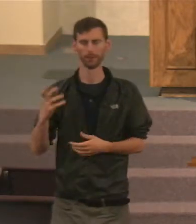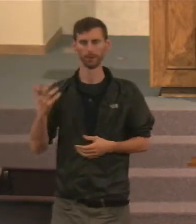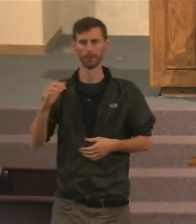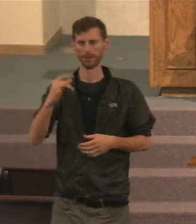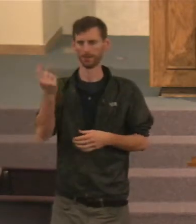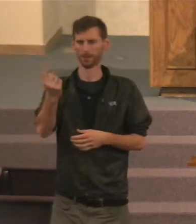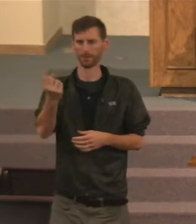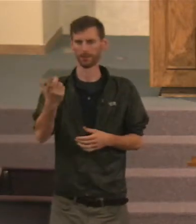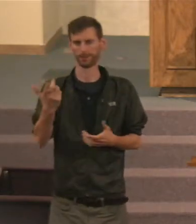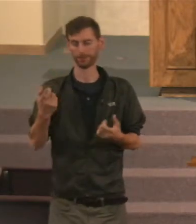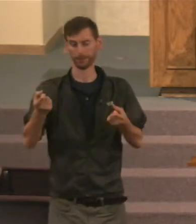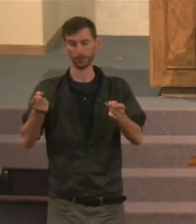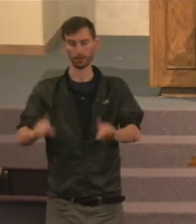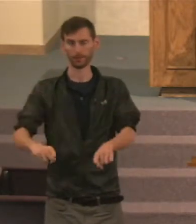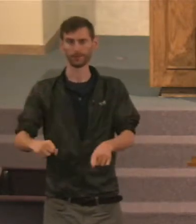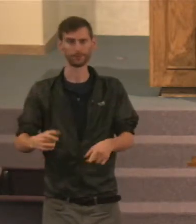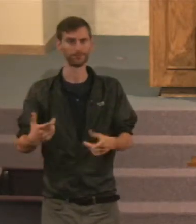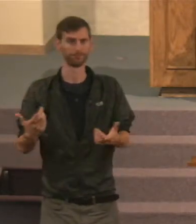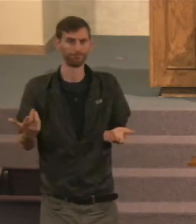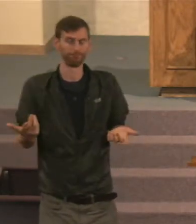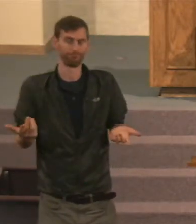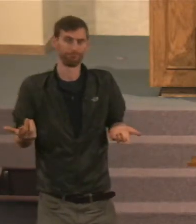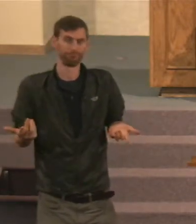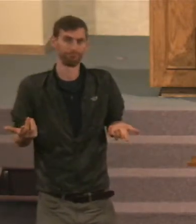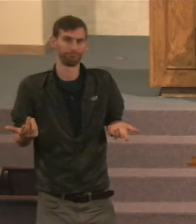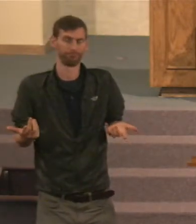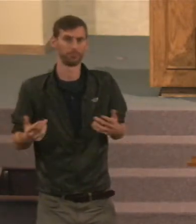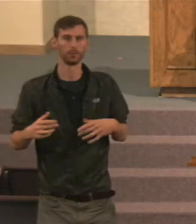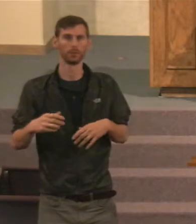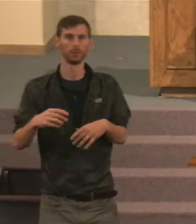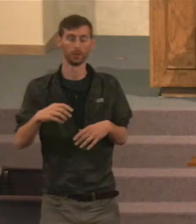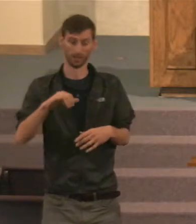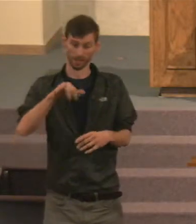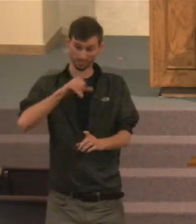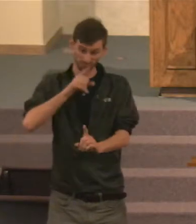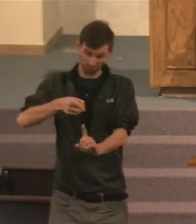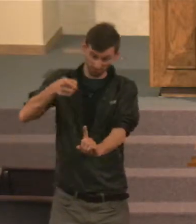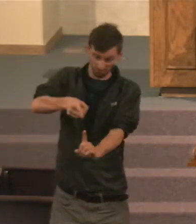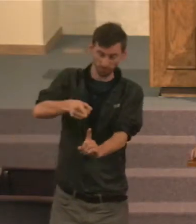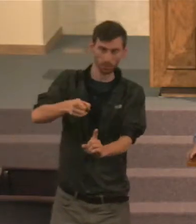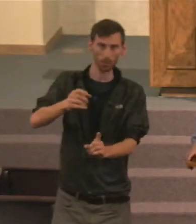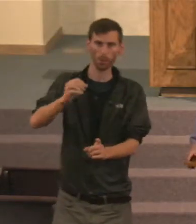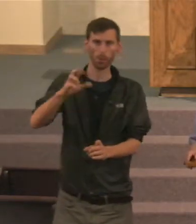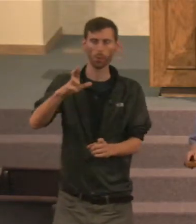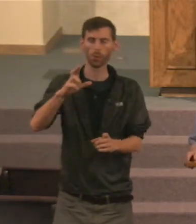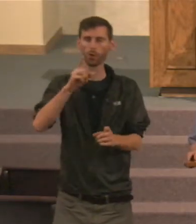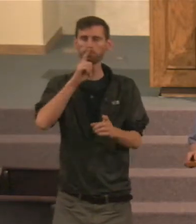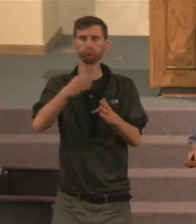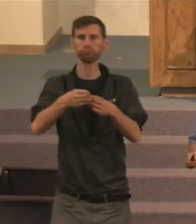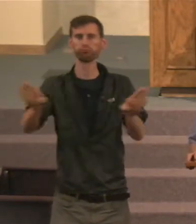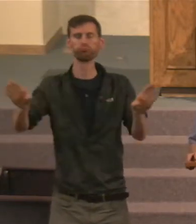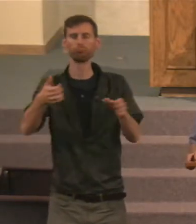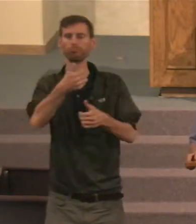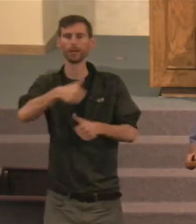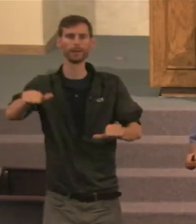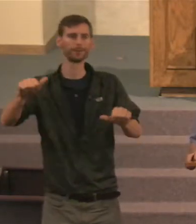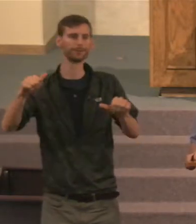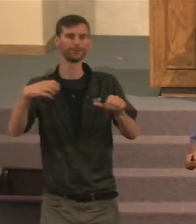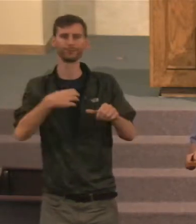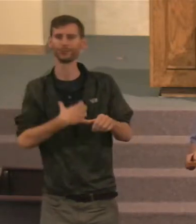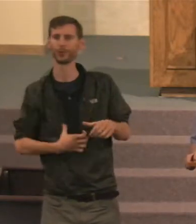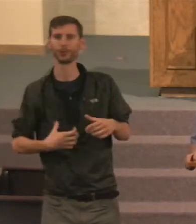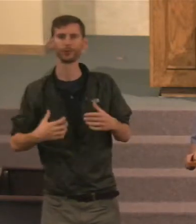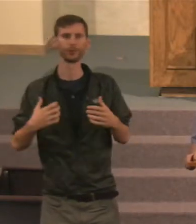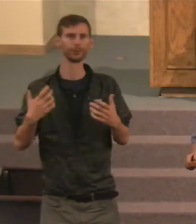something that happens, and whether it's talking about that specifically, or just any normal desire that a person might